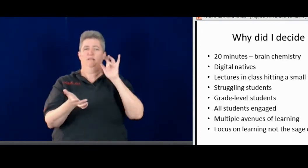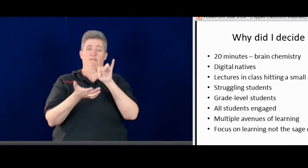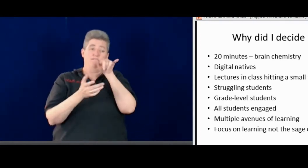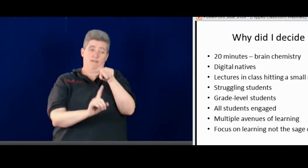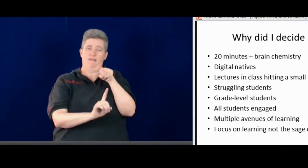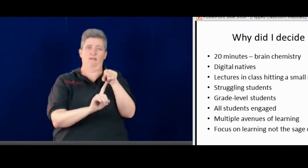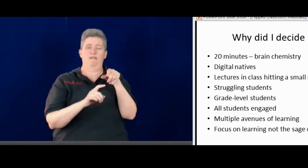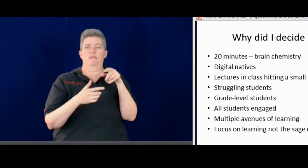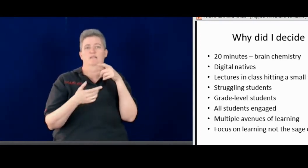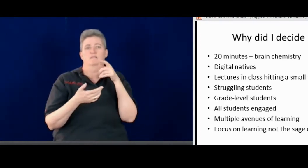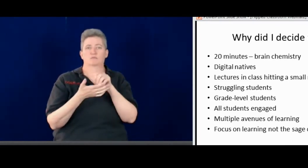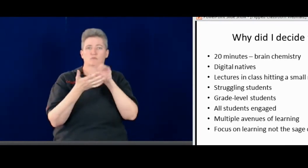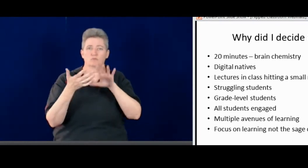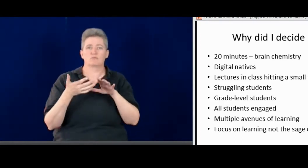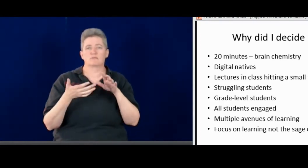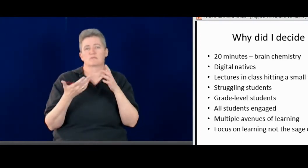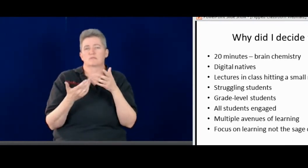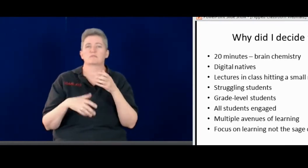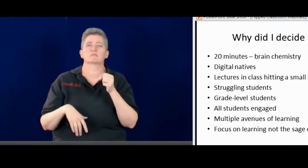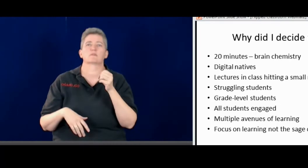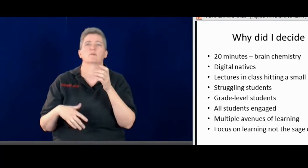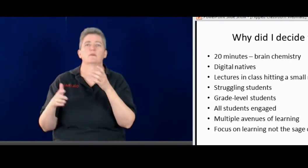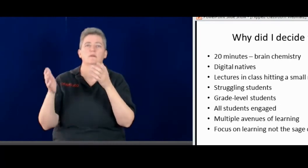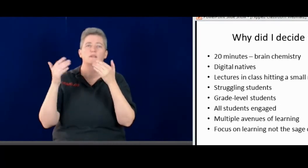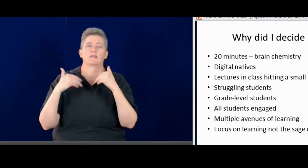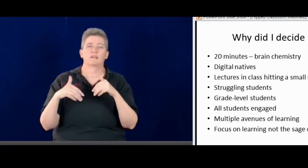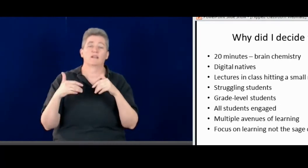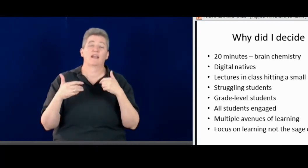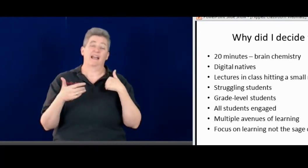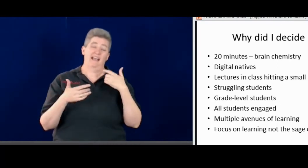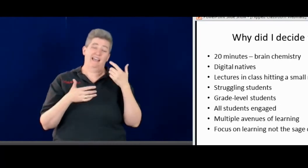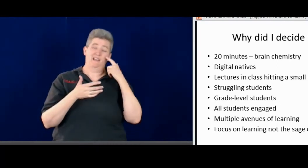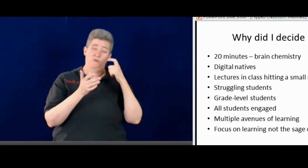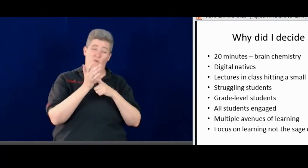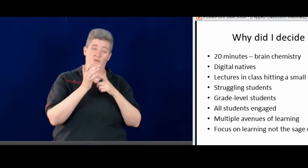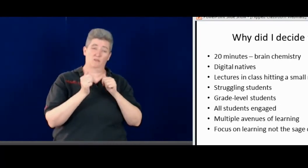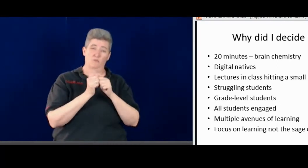related to the digital era. And we can use that.